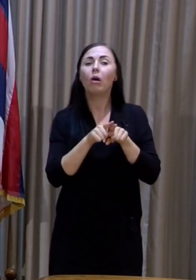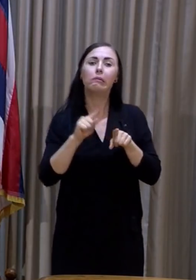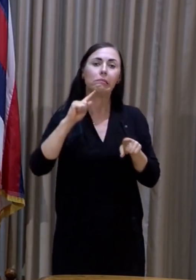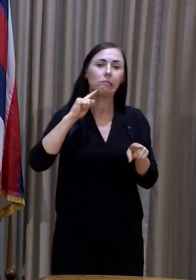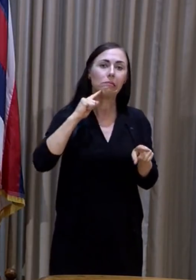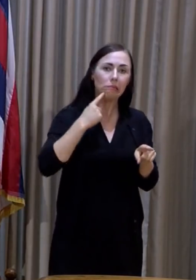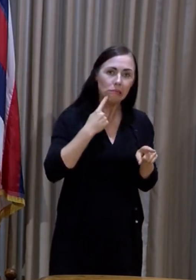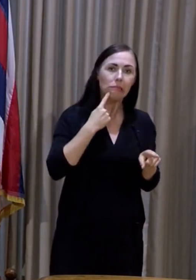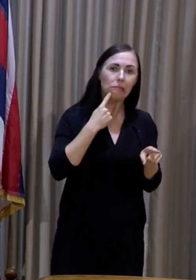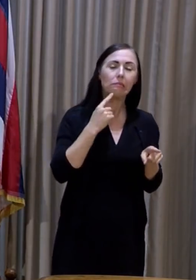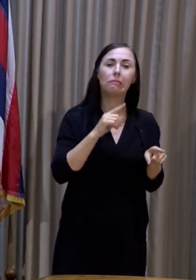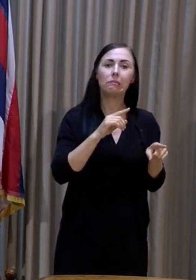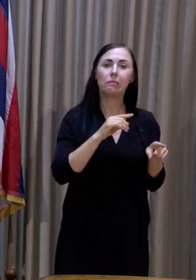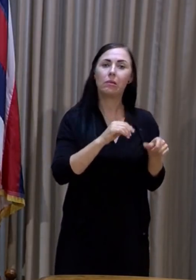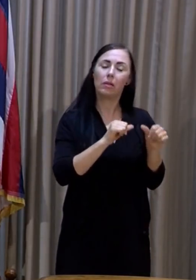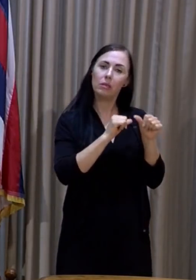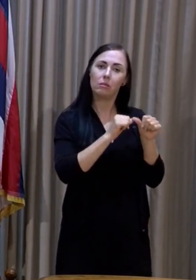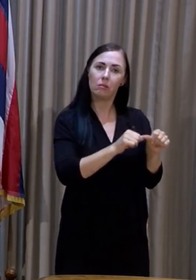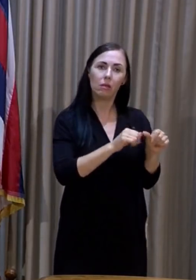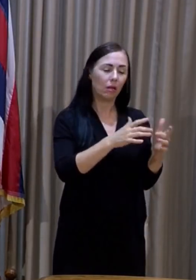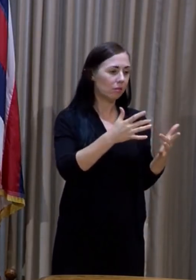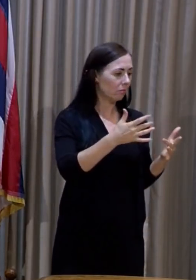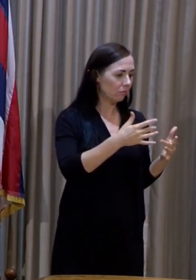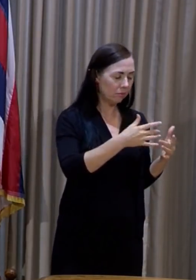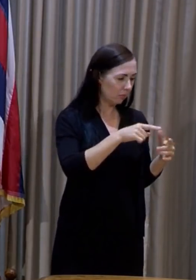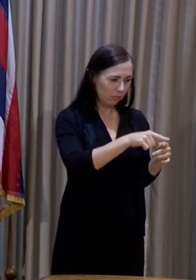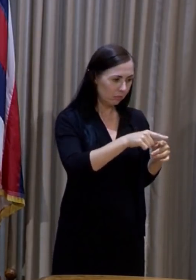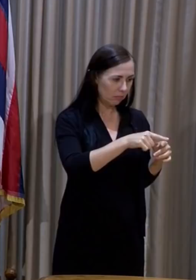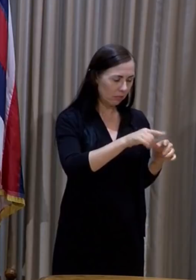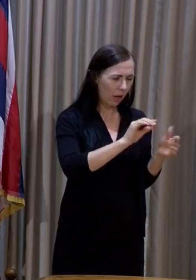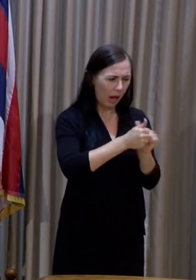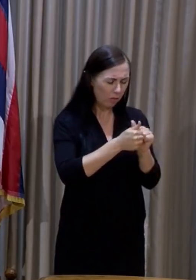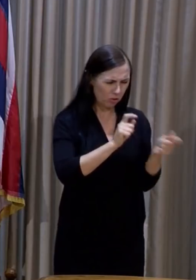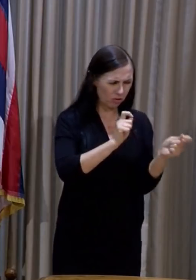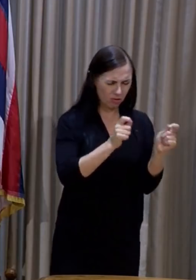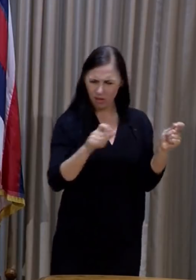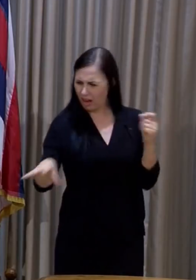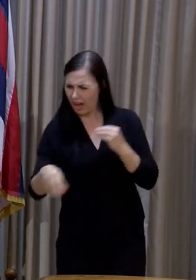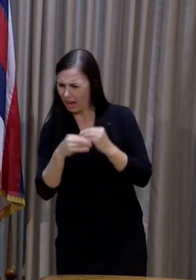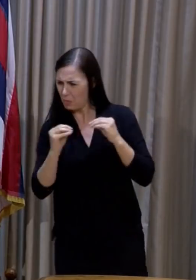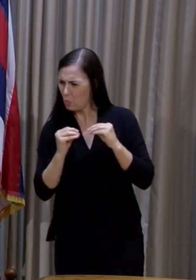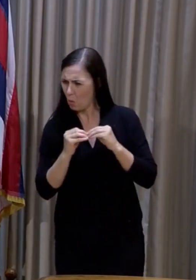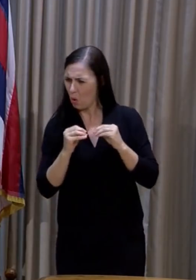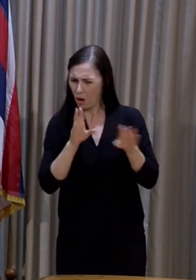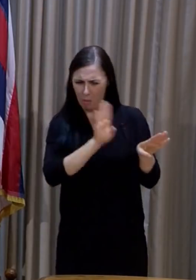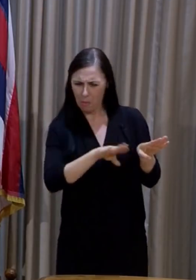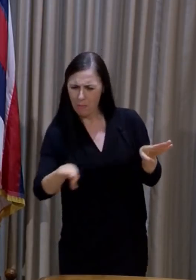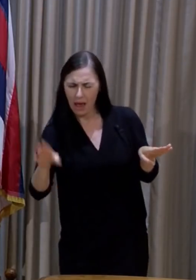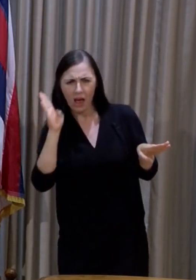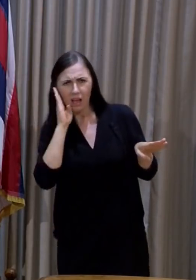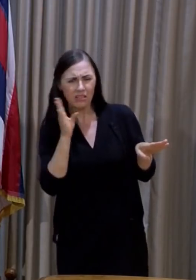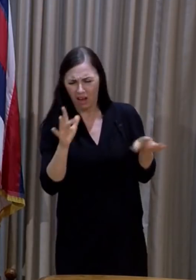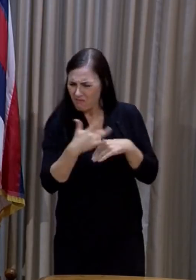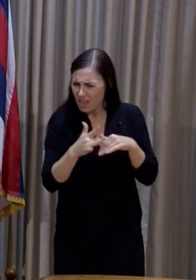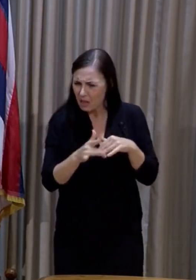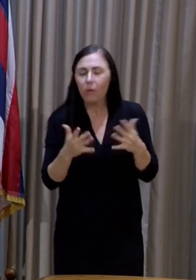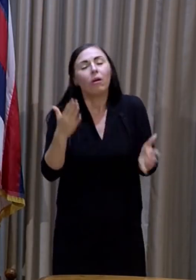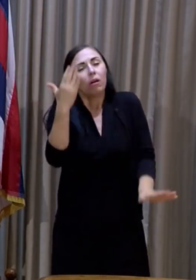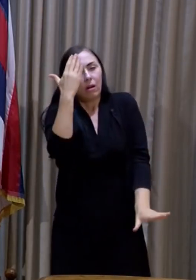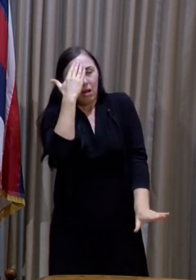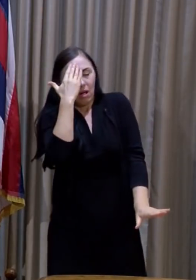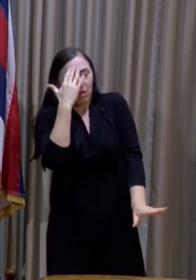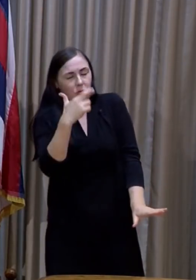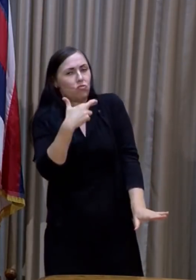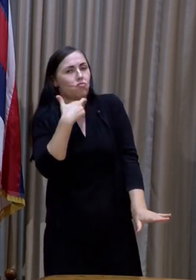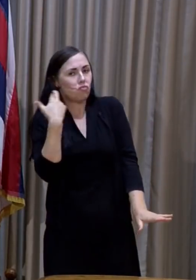be able to support those who are sick. And so I do know that that's a risk. But I believe